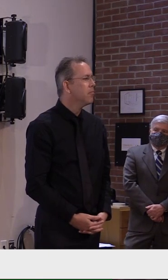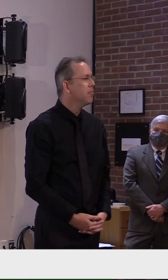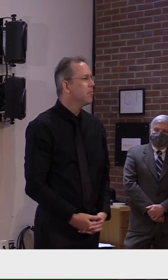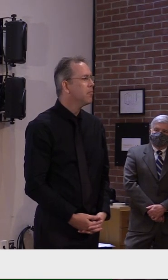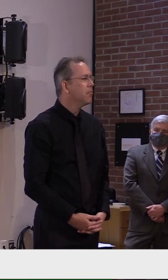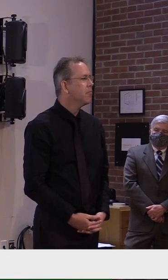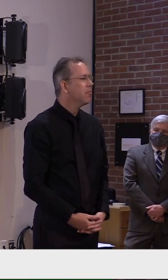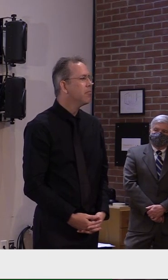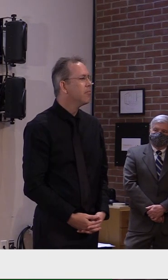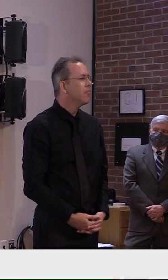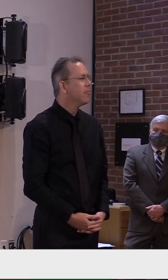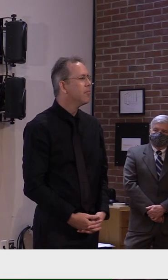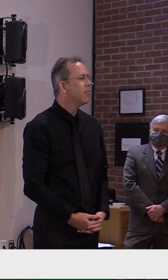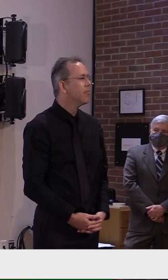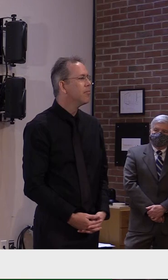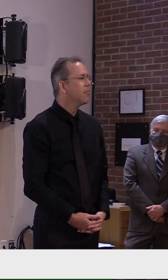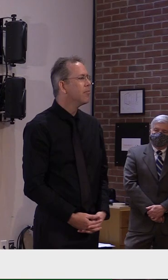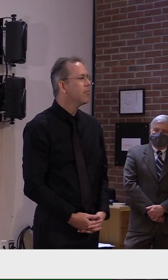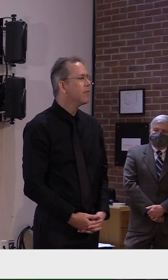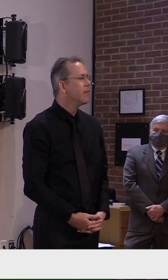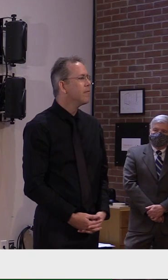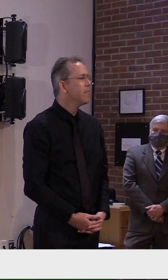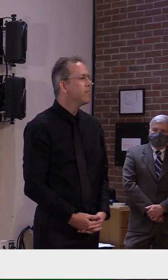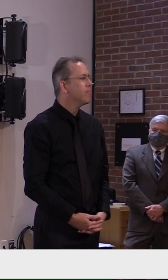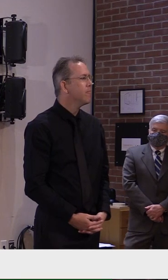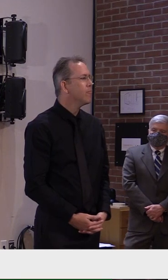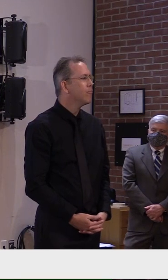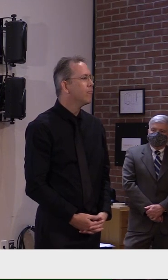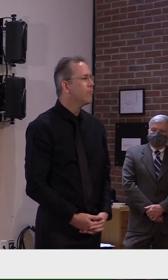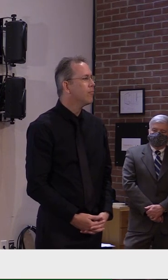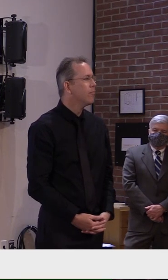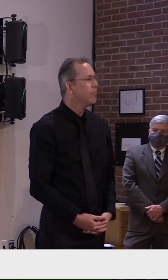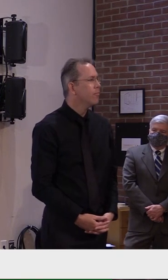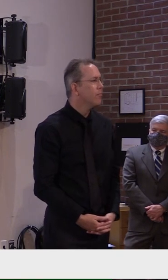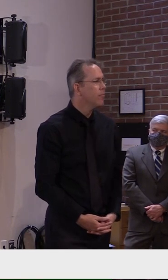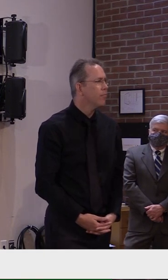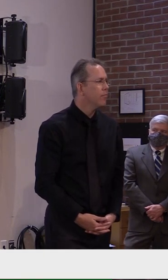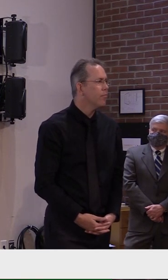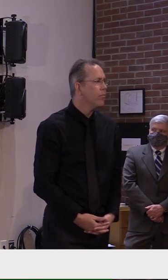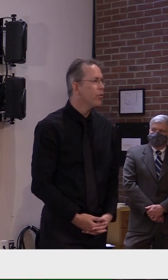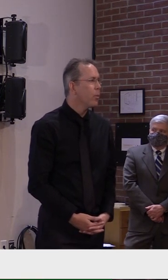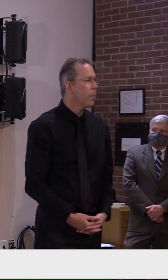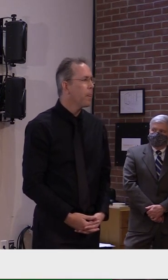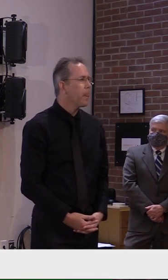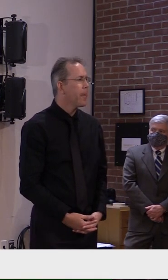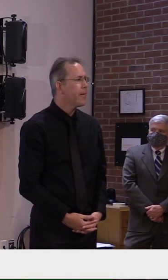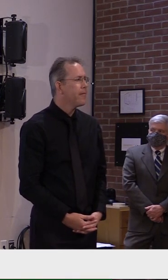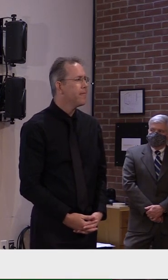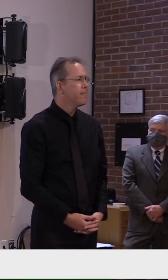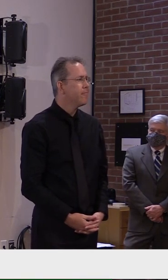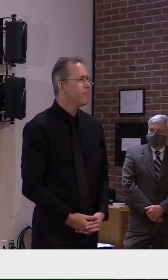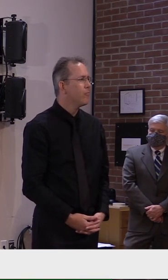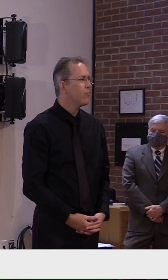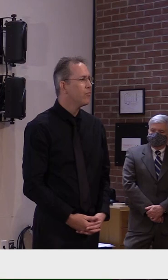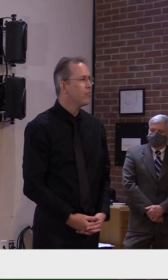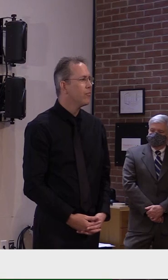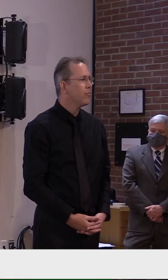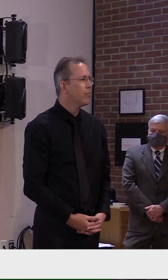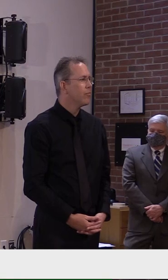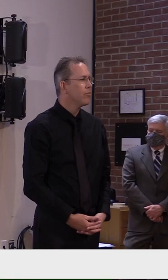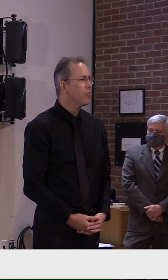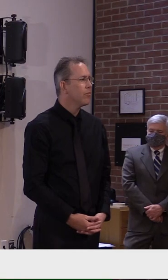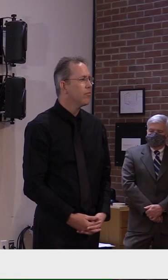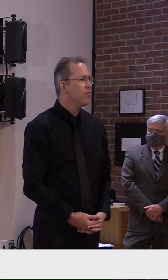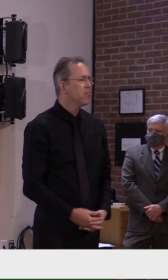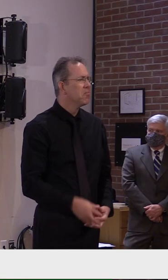are our contact tracers or police or other state employees using quarantine people's cell phones to track potential